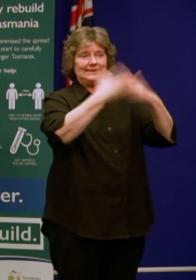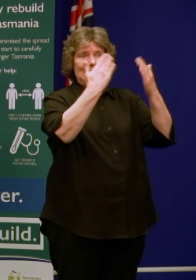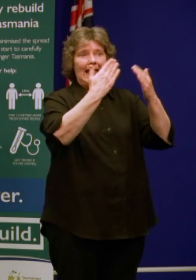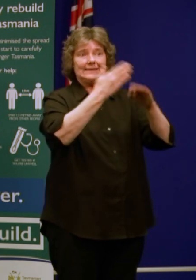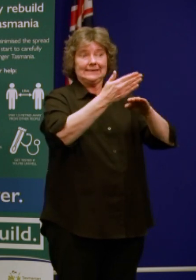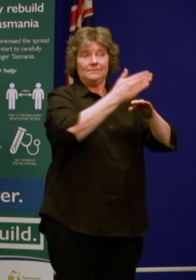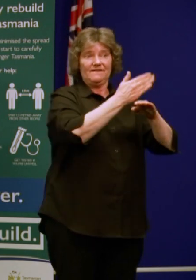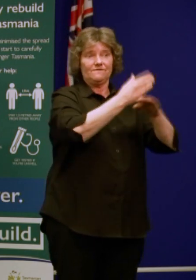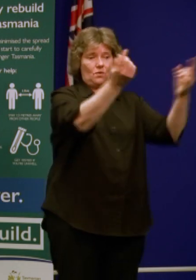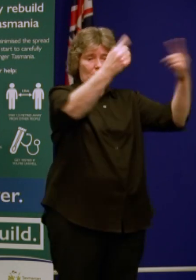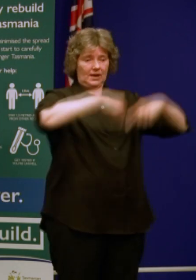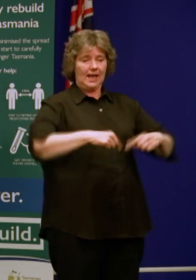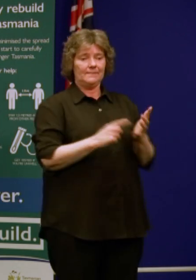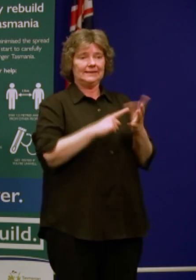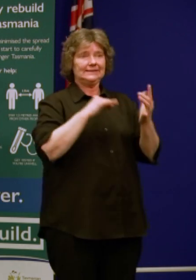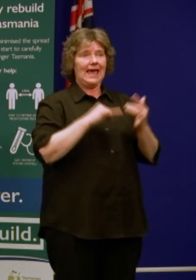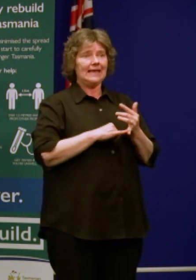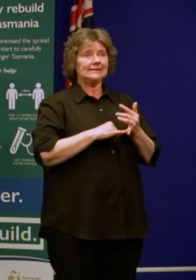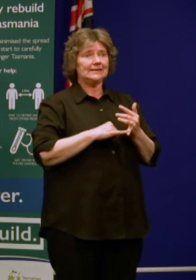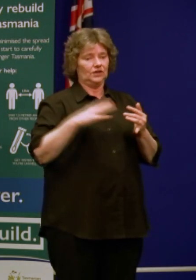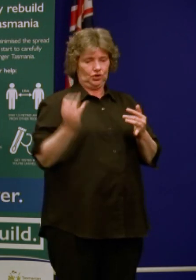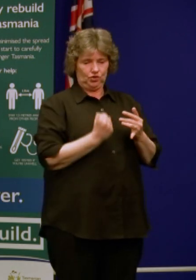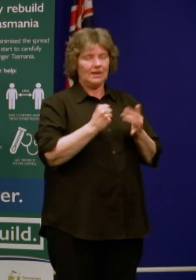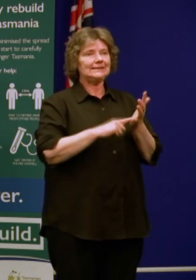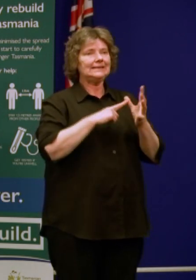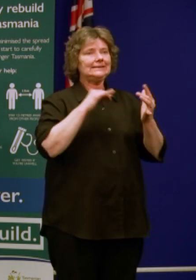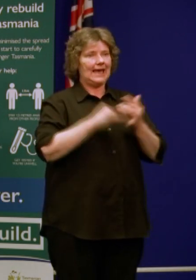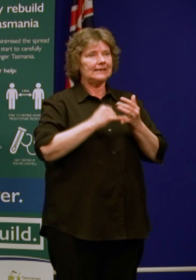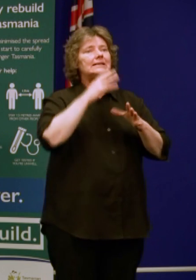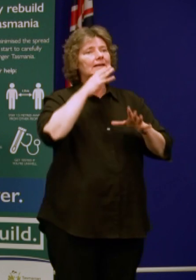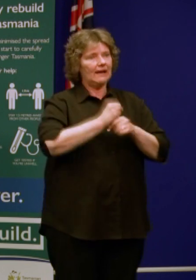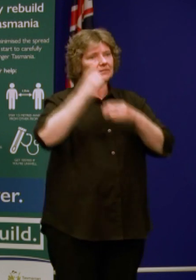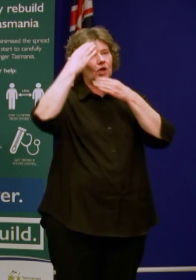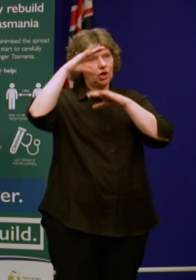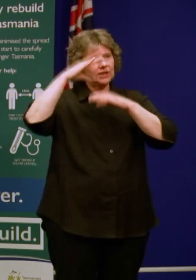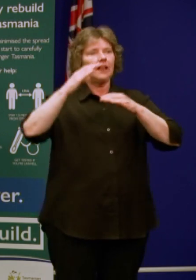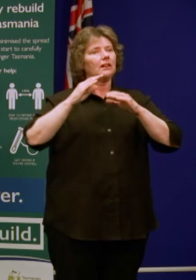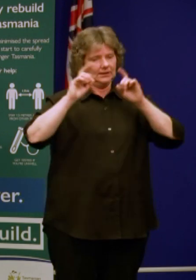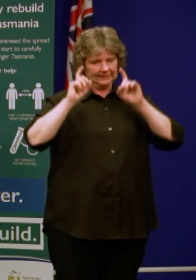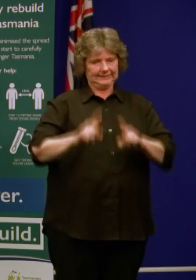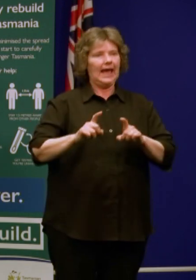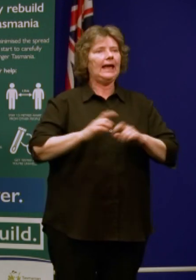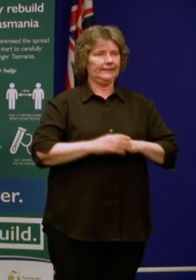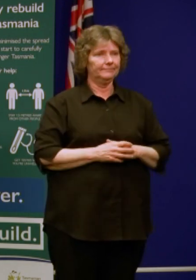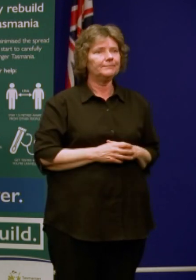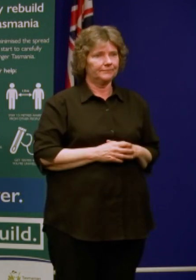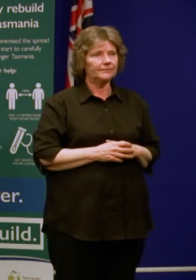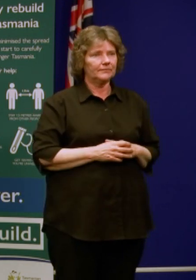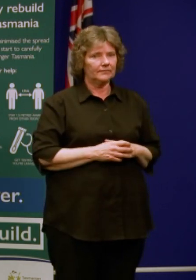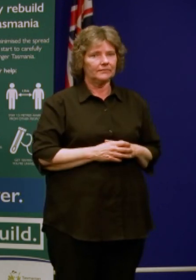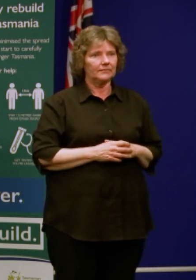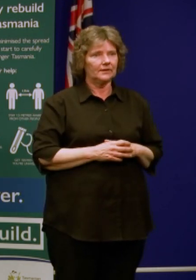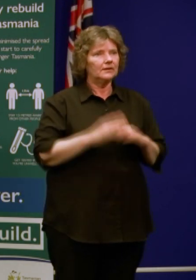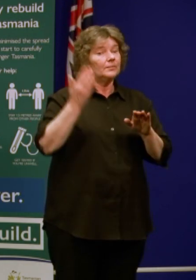As Tasmanians would be aware, in recent times Tasmanians returning to Tasmania could quarantine